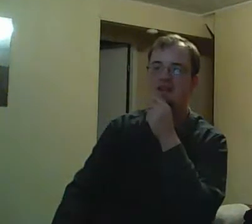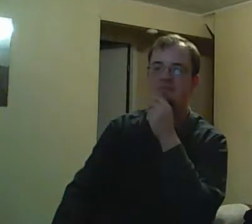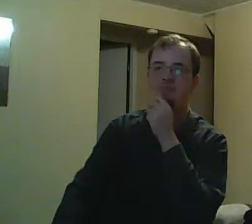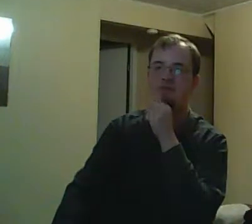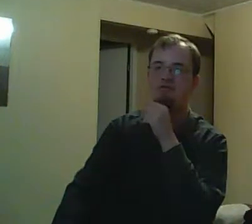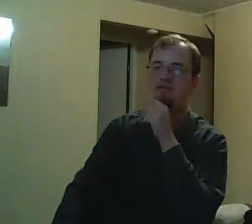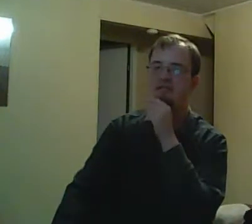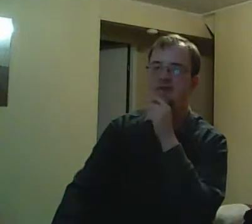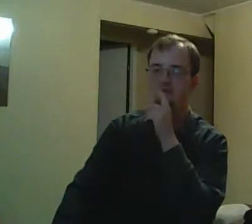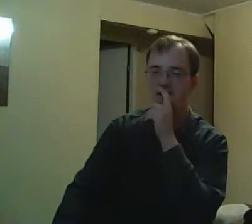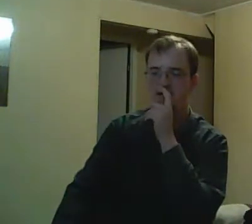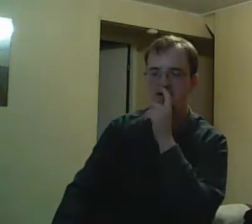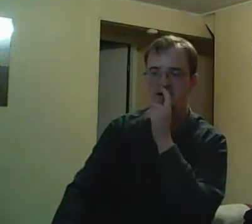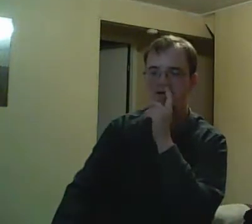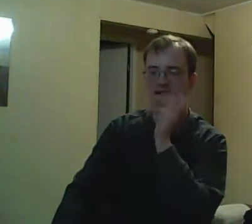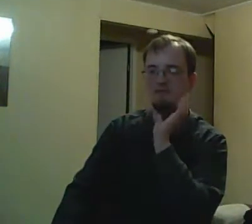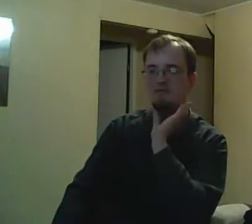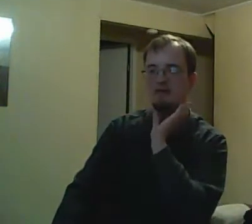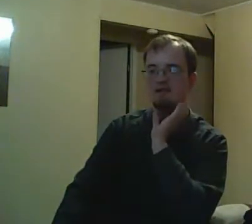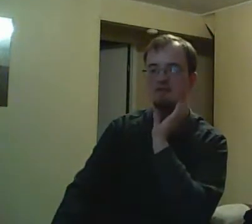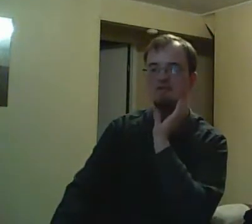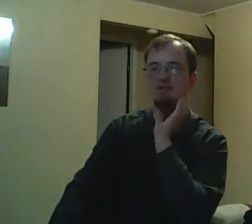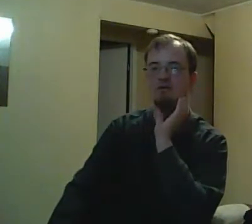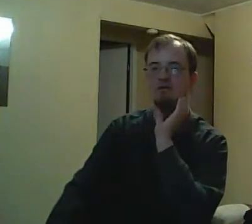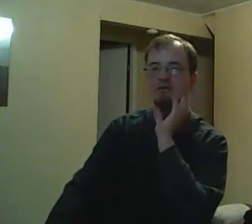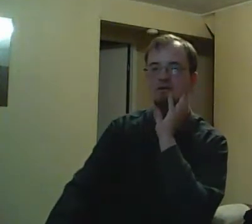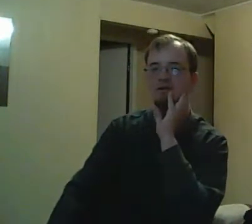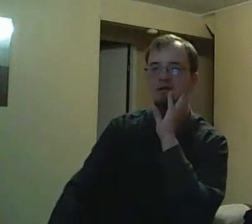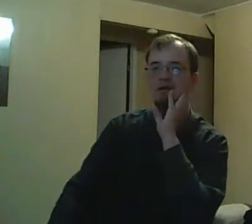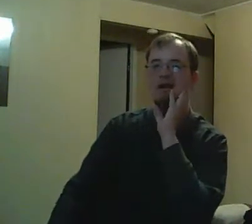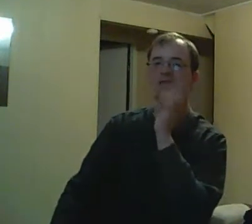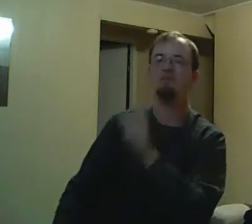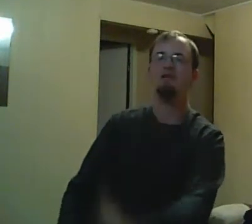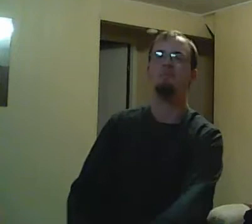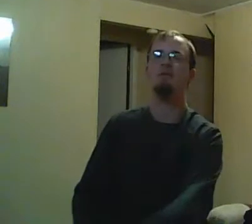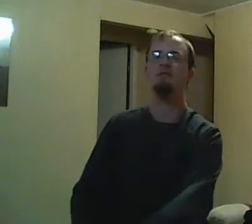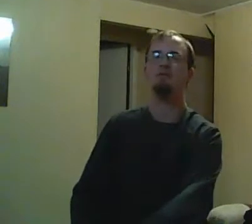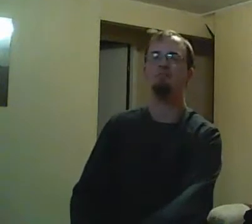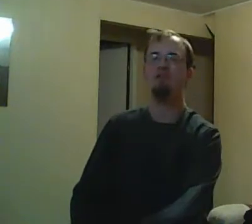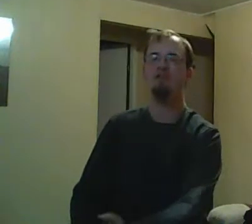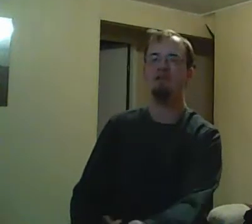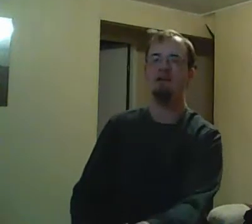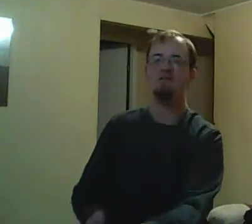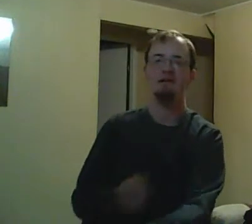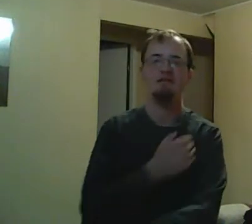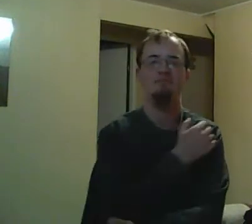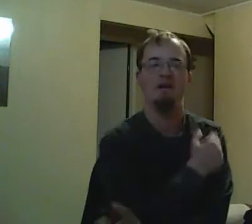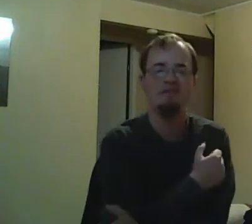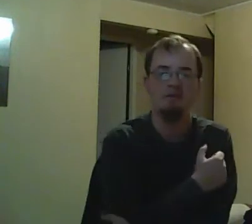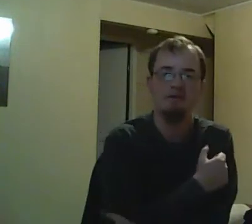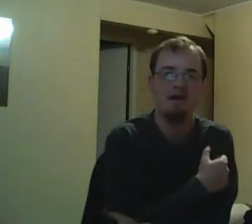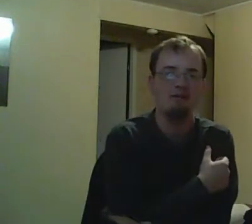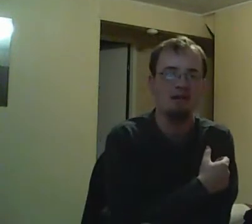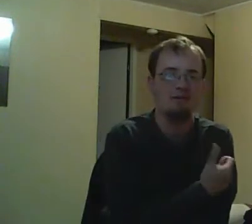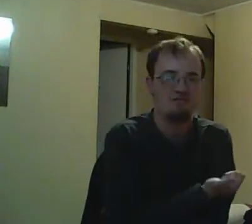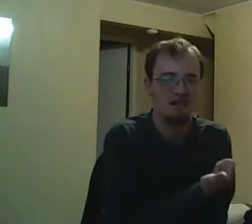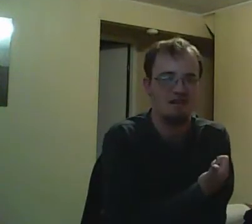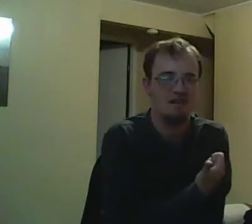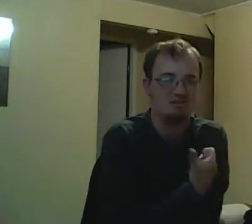For how much you have to hate on the guy, he's right. How did he know that Rick was going to have a gun? And Snake basically said, the shooting,